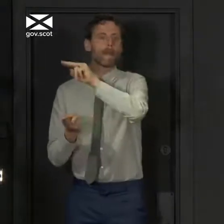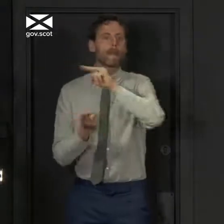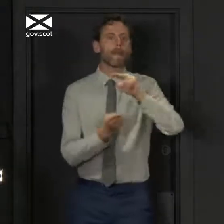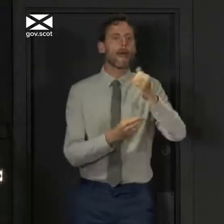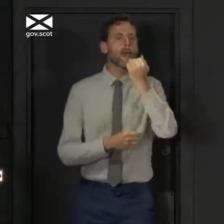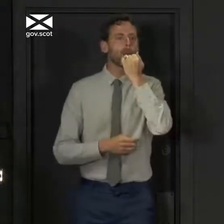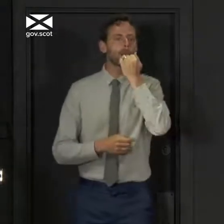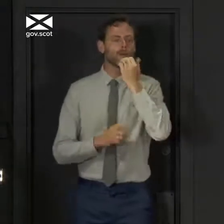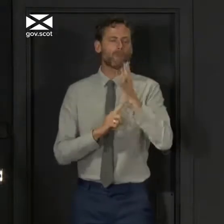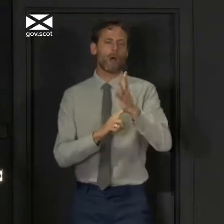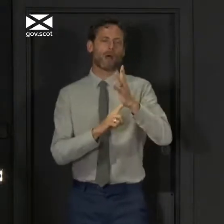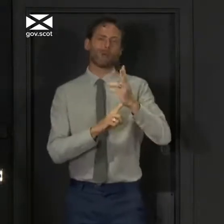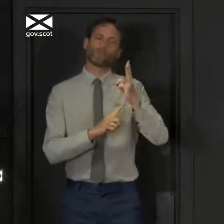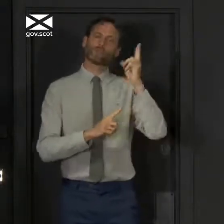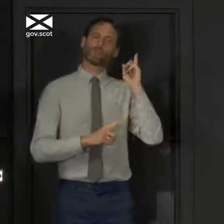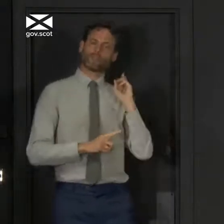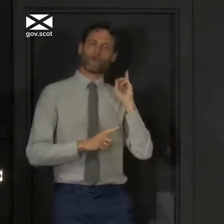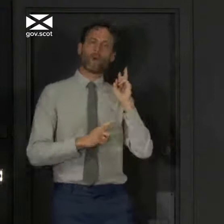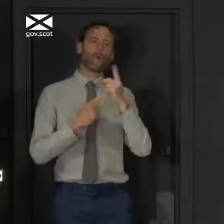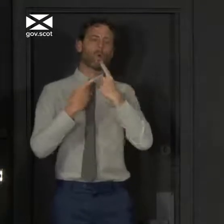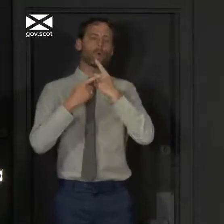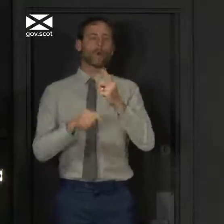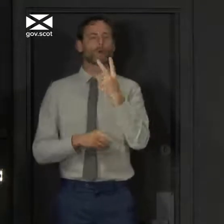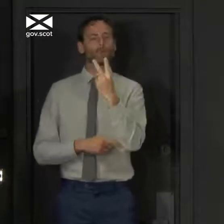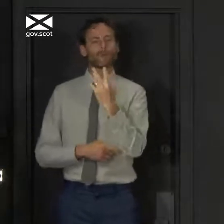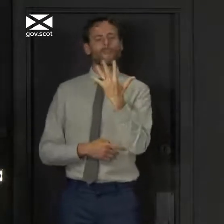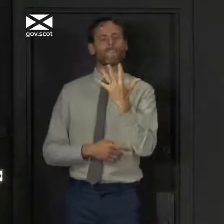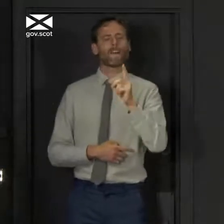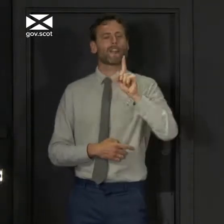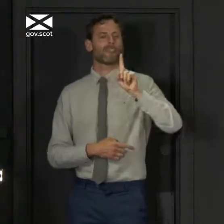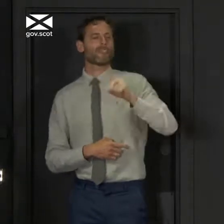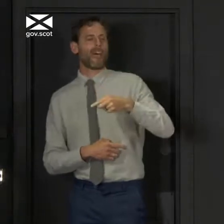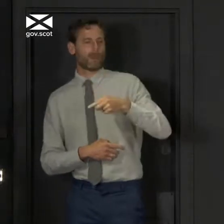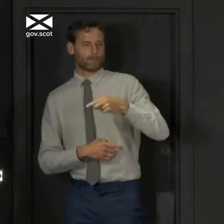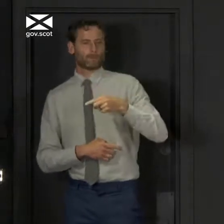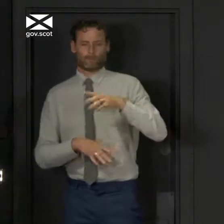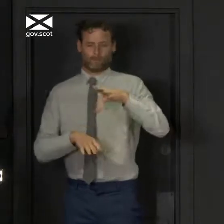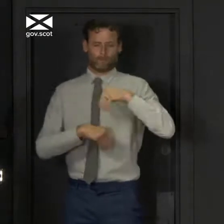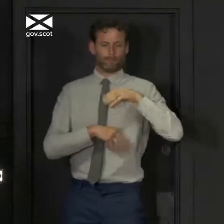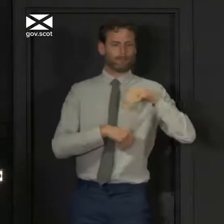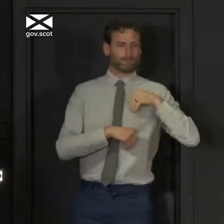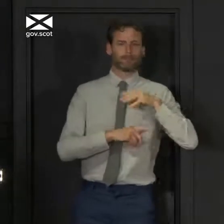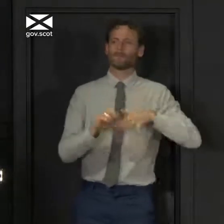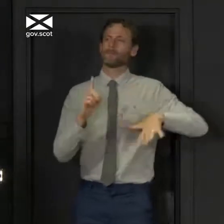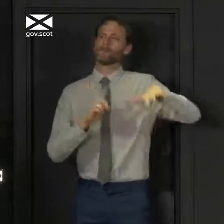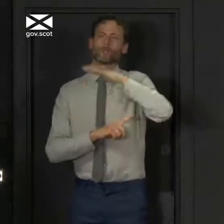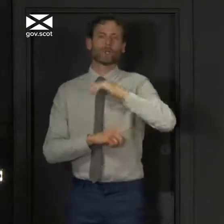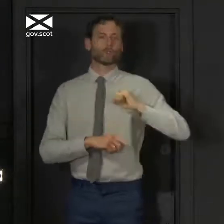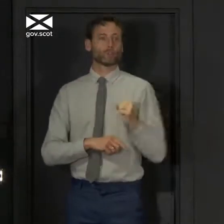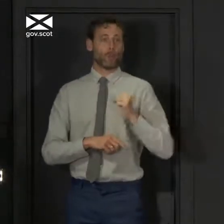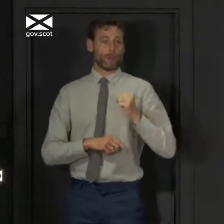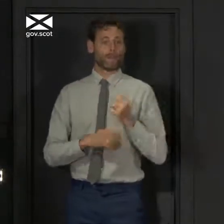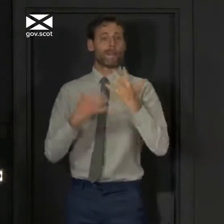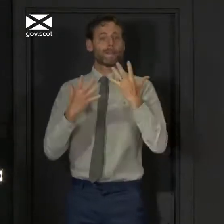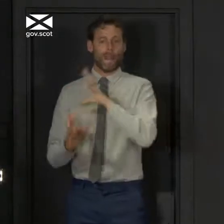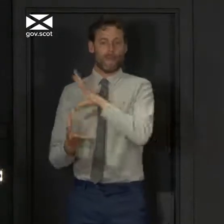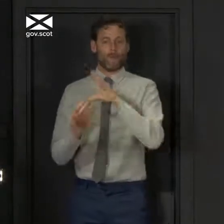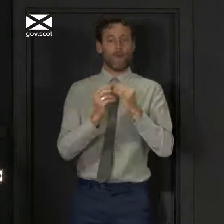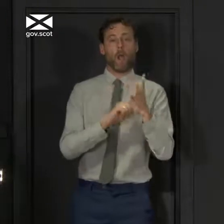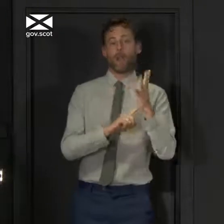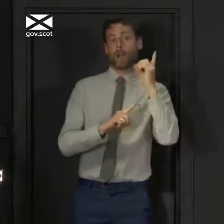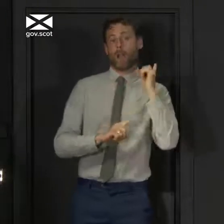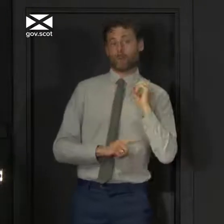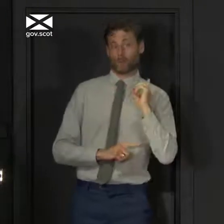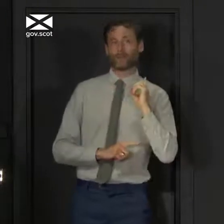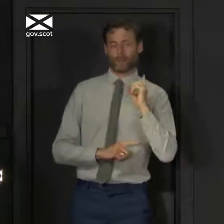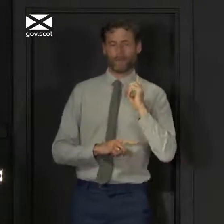that I reported an estimated 25,000 infectious cases across the country. Our latest estimate is that as of